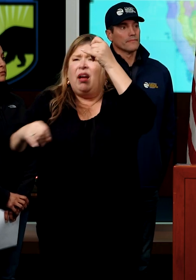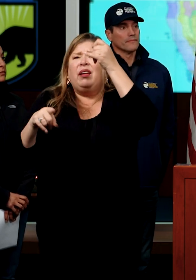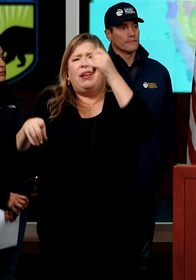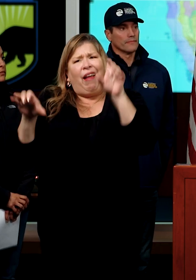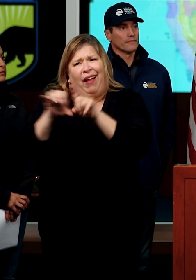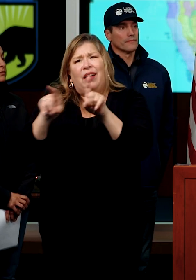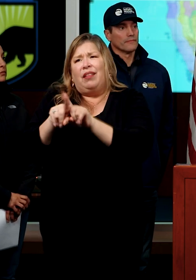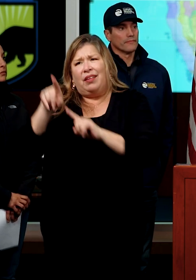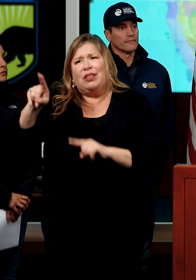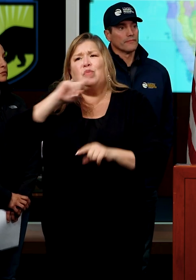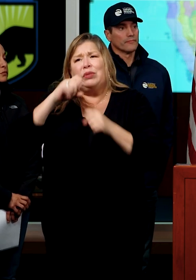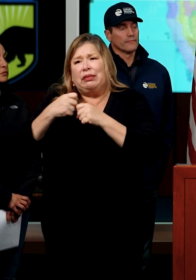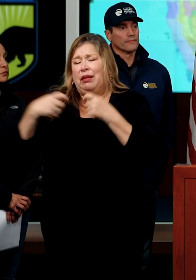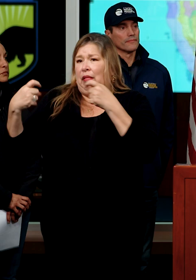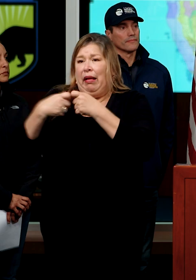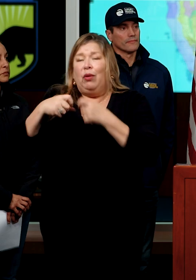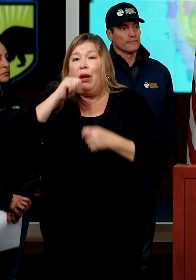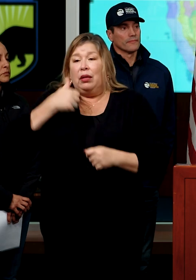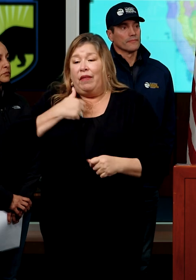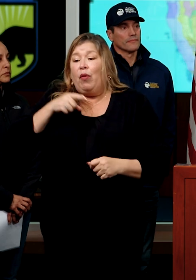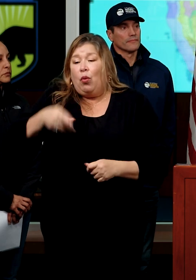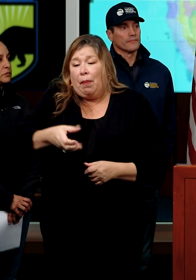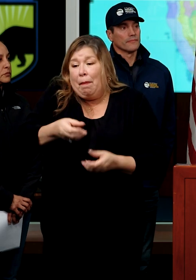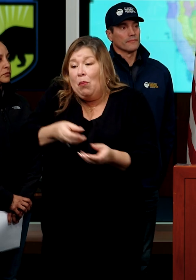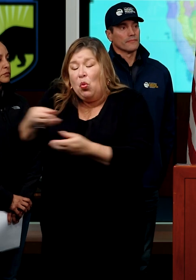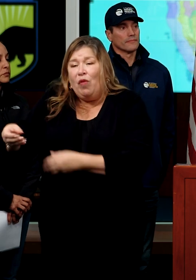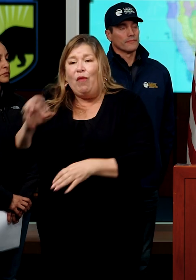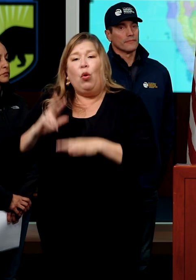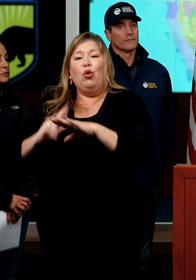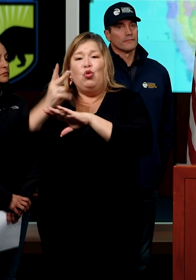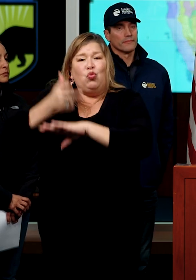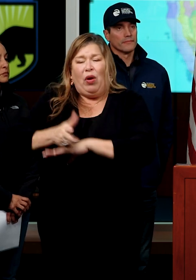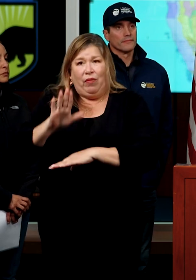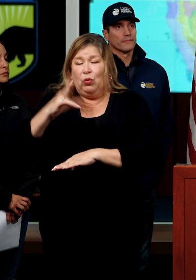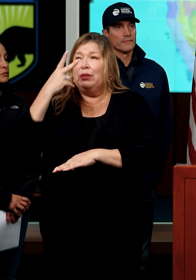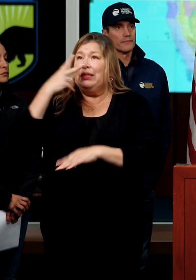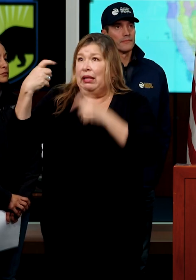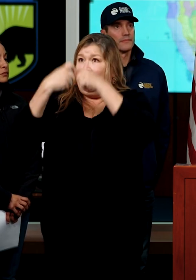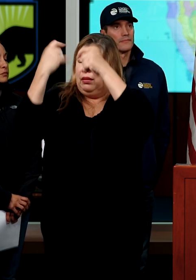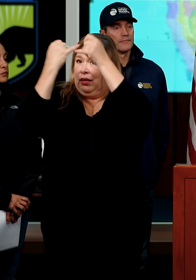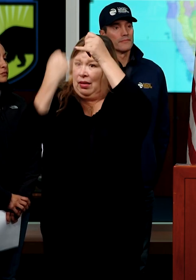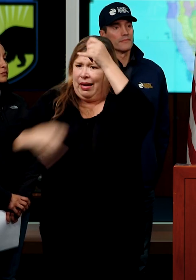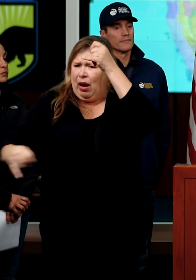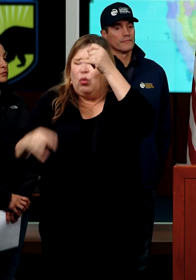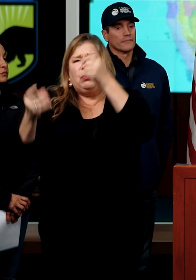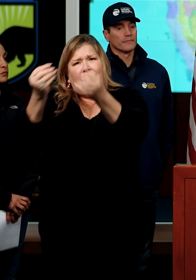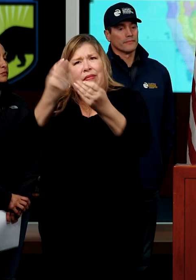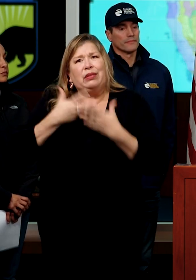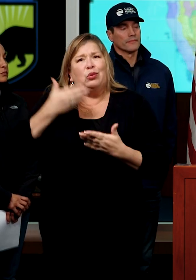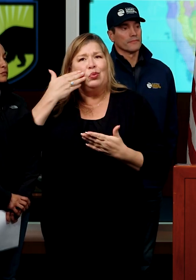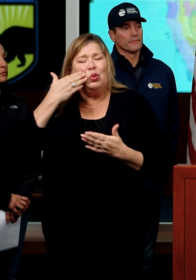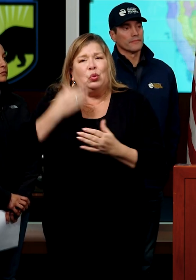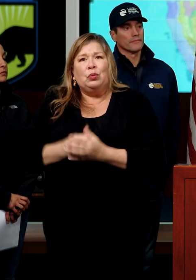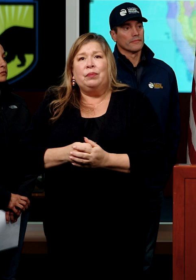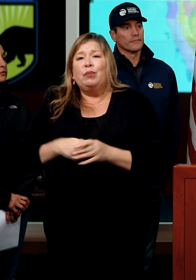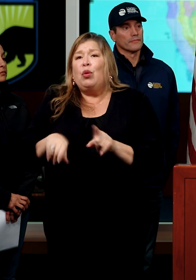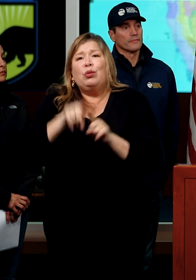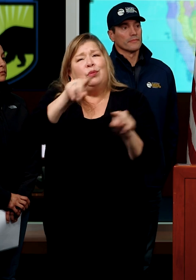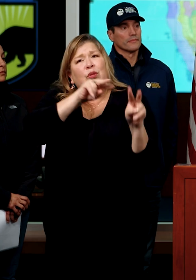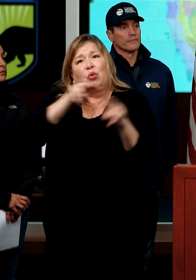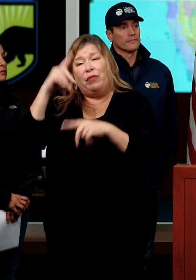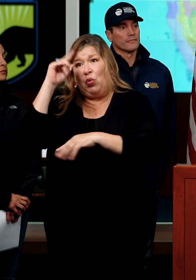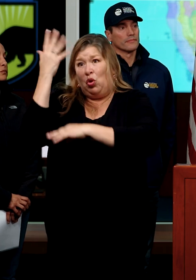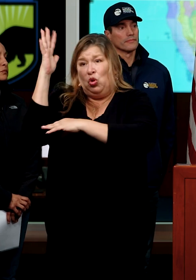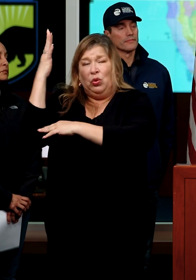move them. Don't try to drive over them. And please, just report their location. Watch for falling and downed trees. Trees